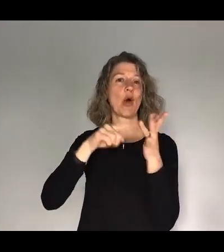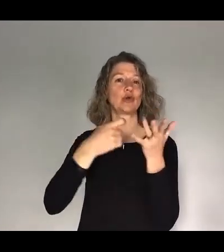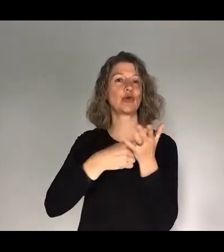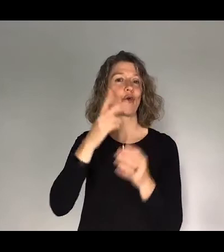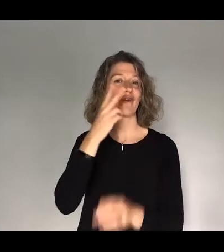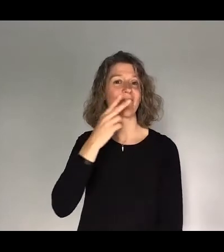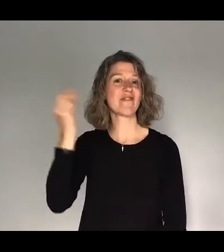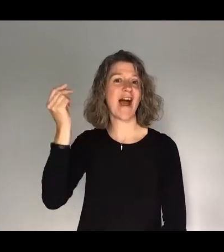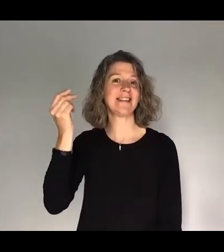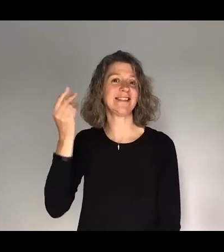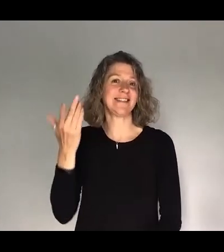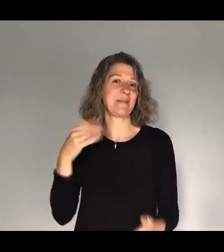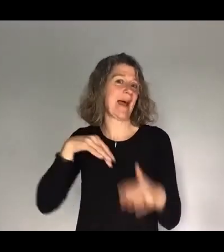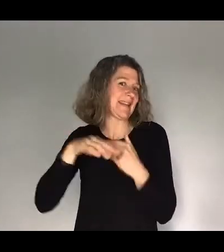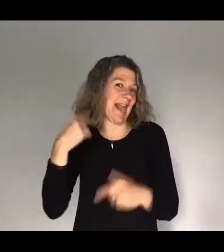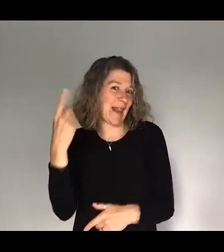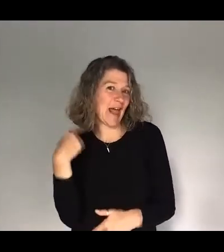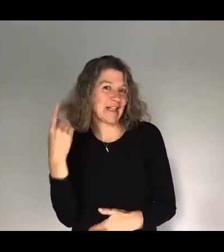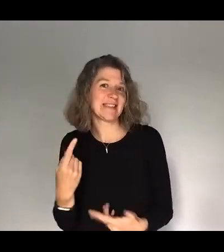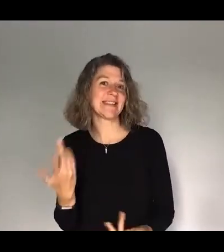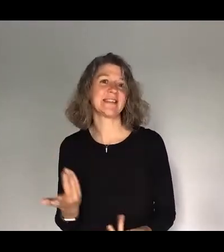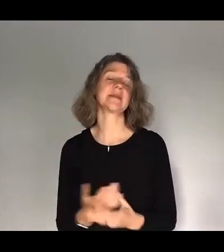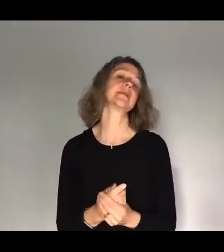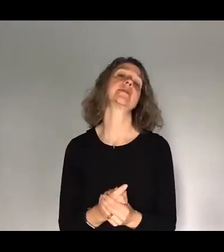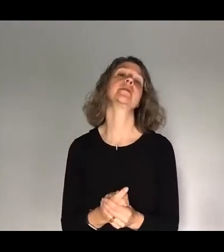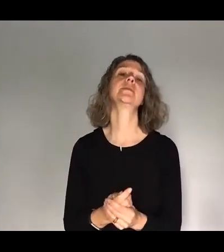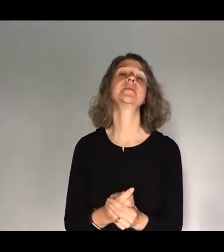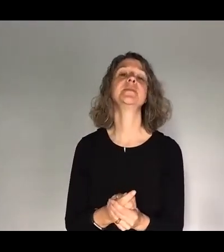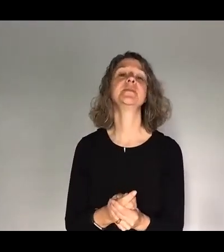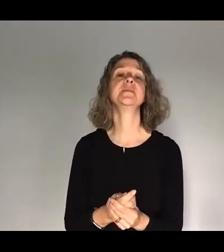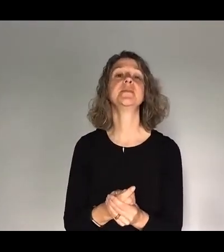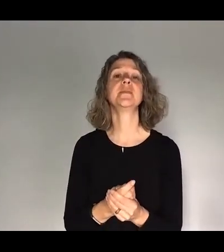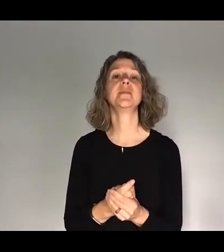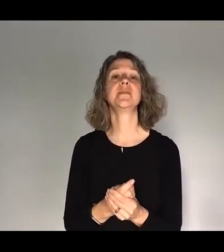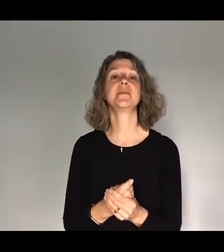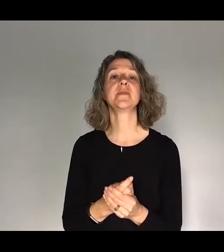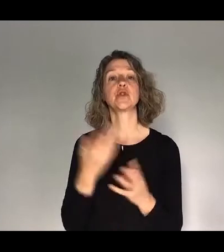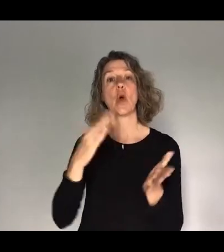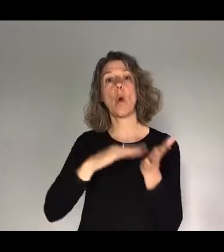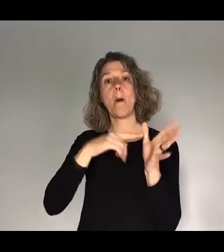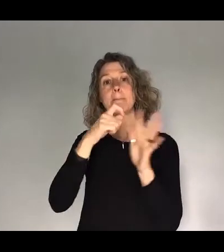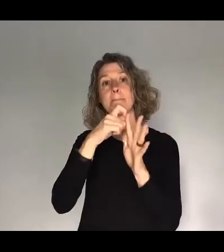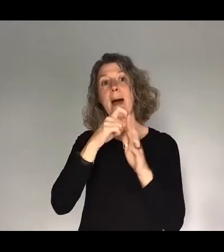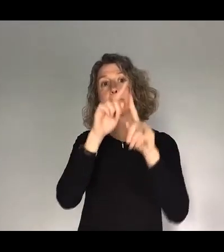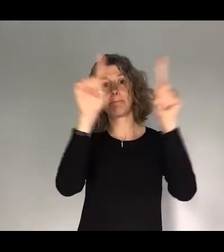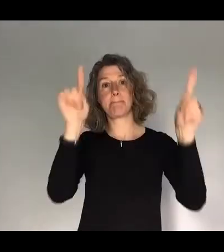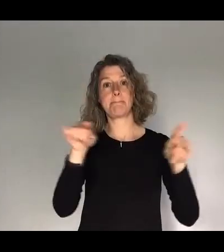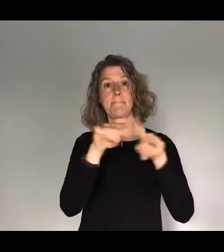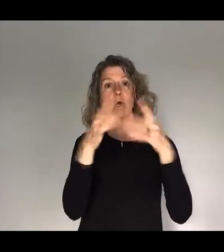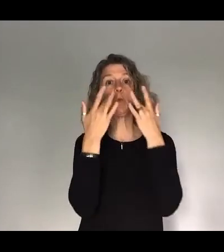London. Perfect. Tour de East London. We have a map coming up, I believe. Here's map. Here's a map with